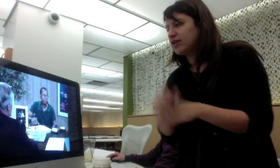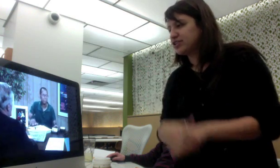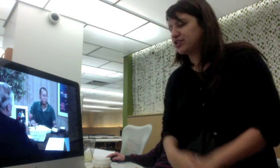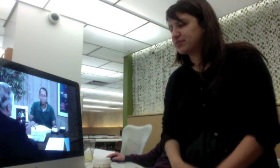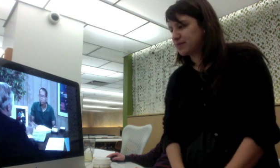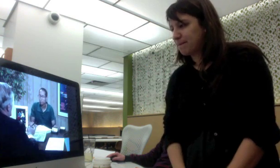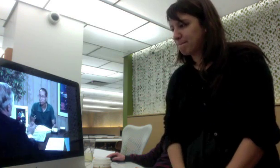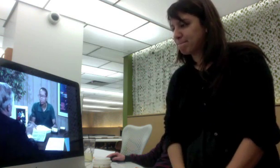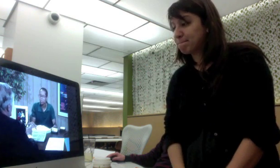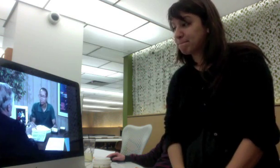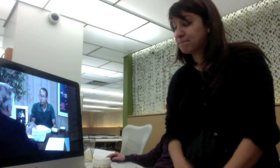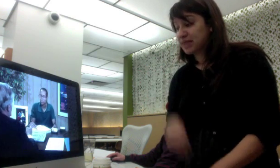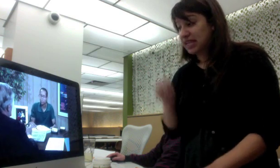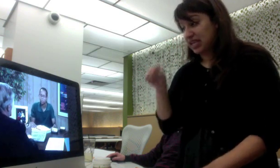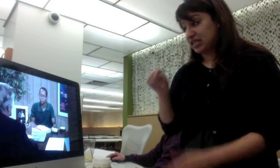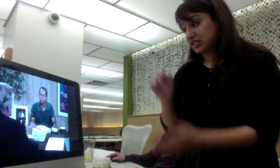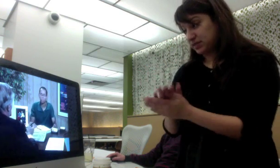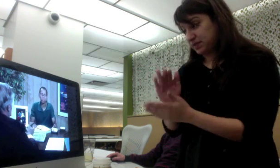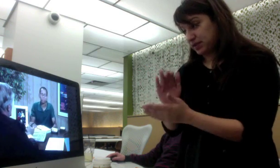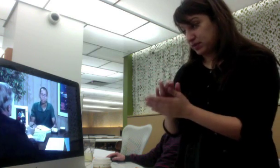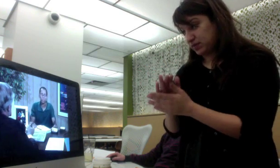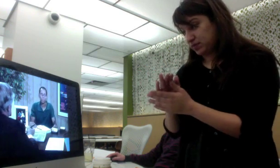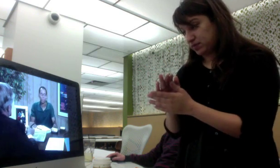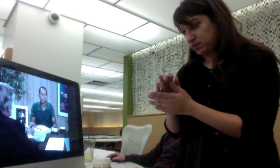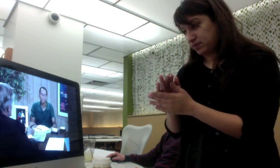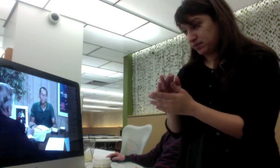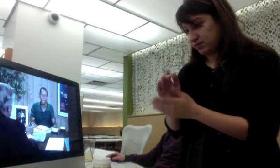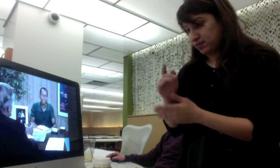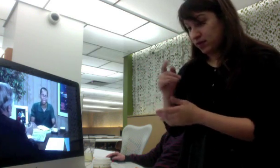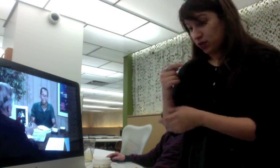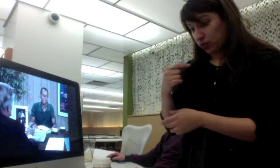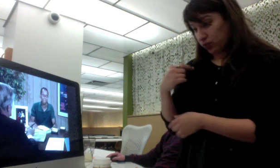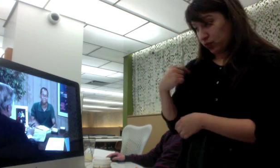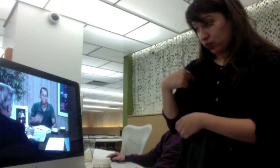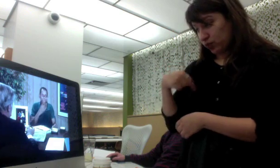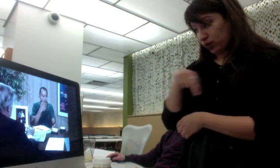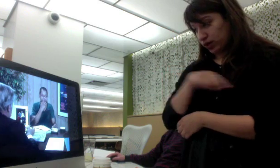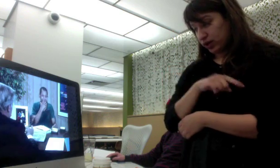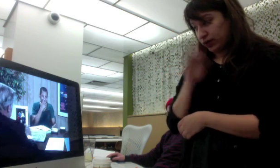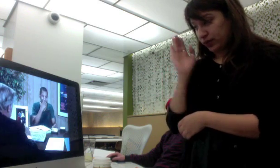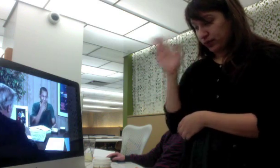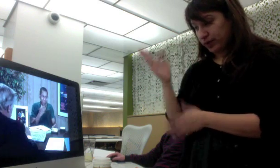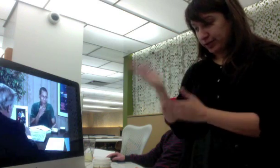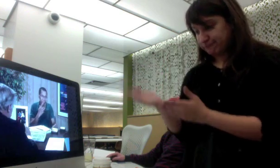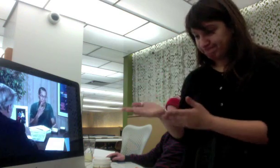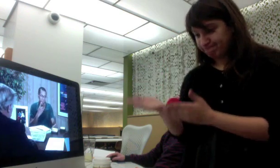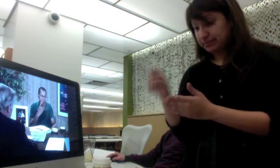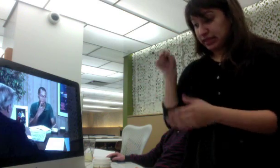Okay, sure. On this sheet, we will take this sheet to the seller and